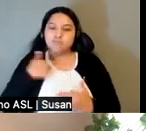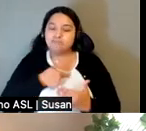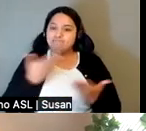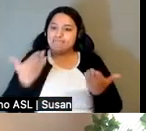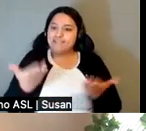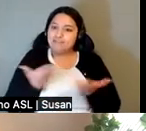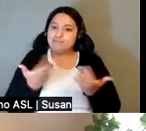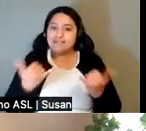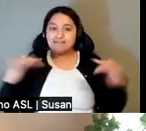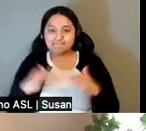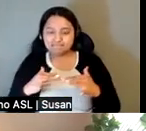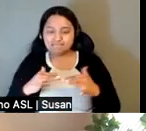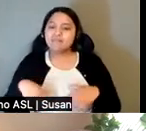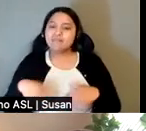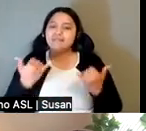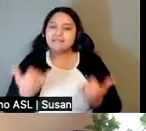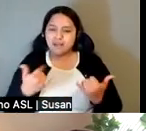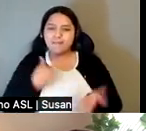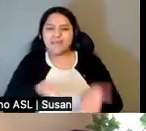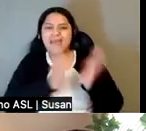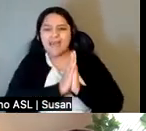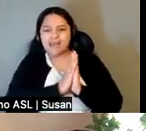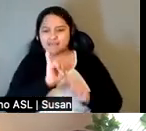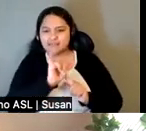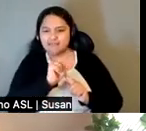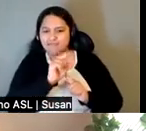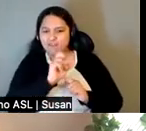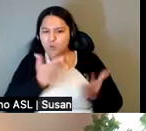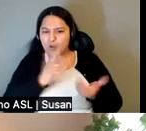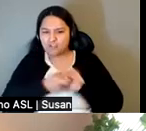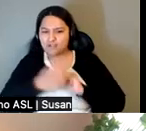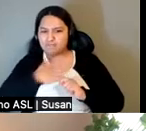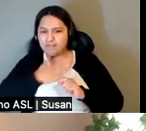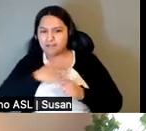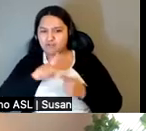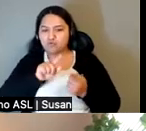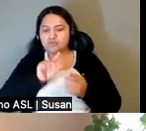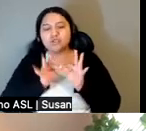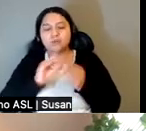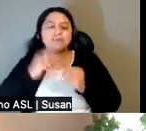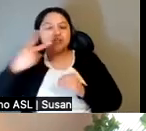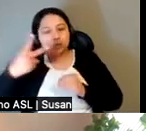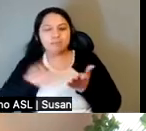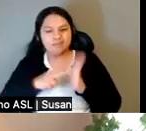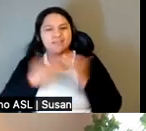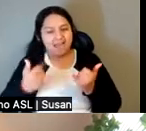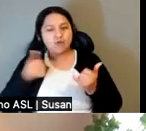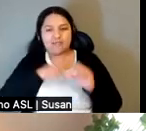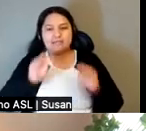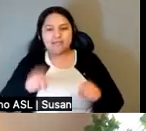Y ahora le voy a pedir a Iván que me convierta a intérprete número 2. Así este evento pueda comenzar oficialmente.